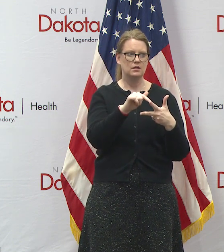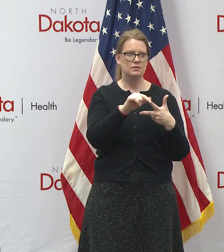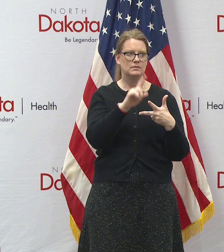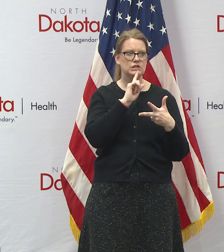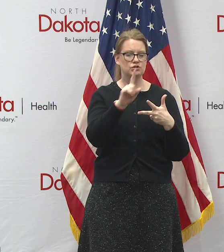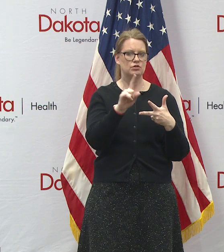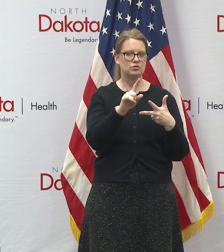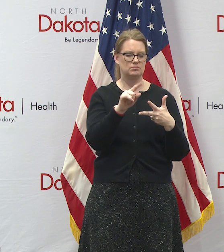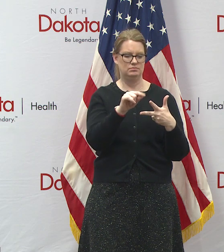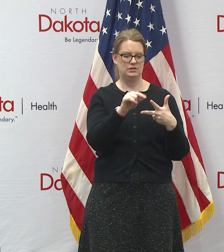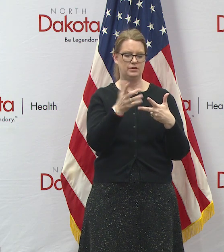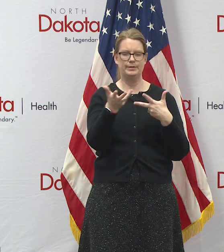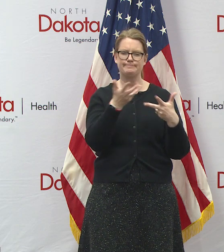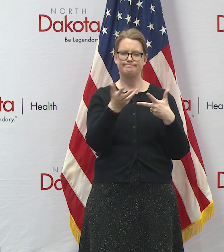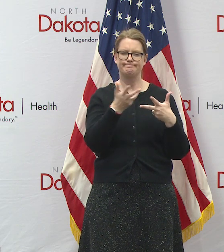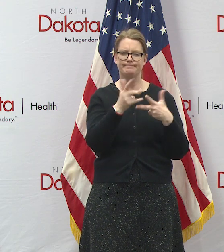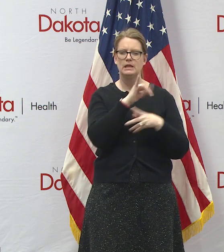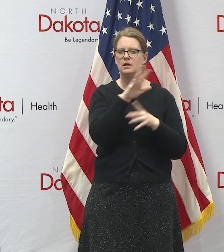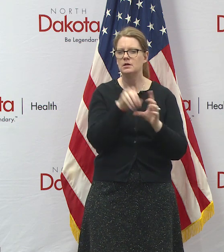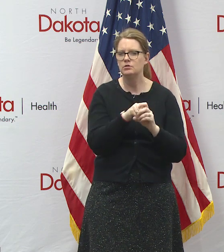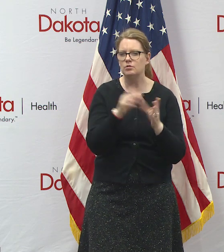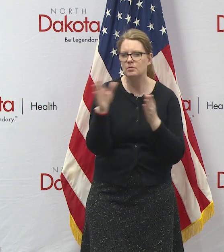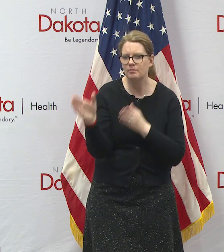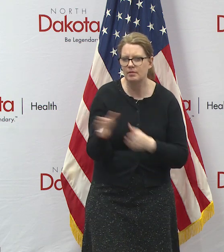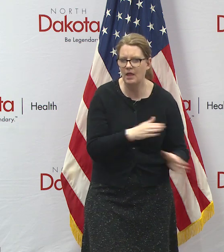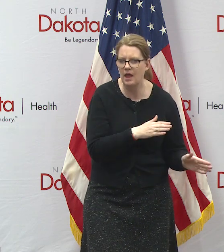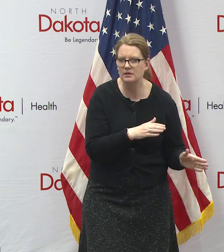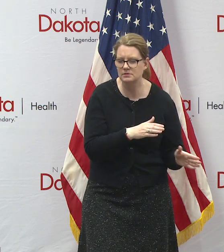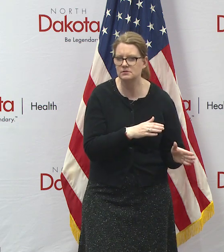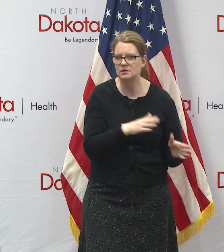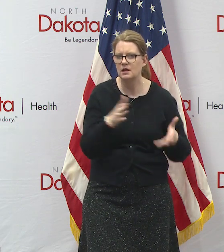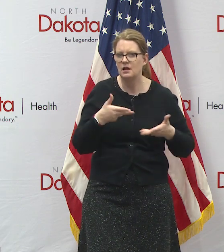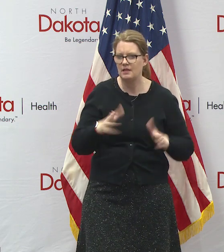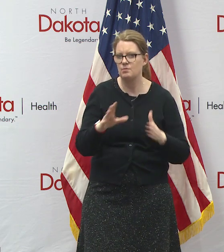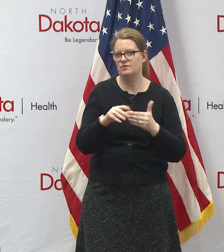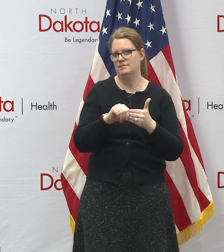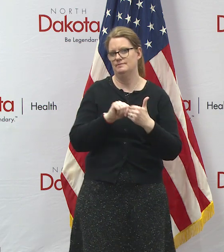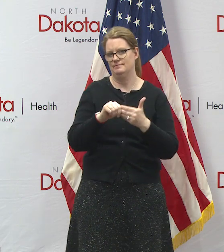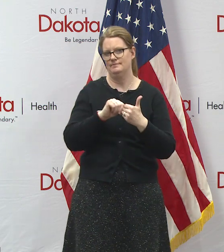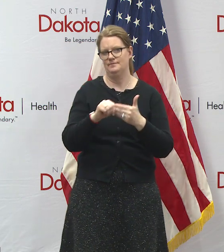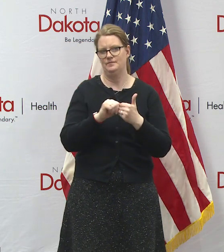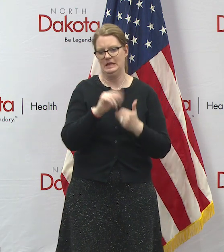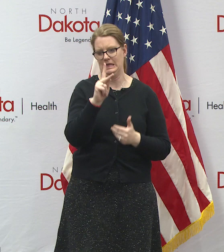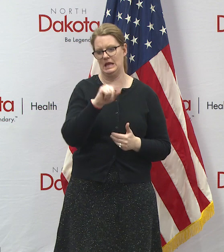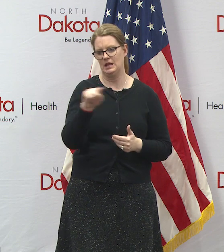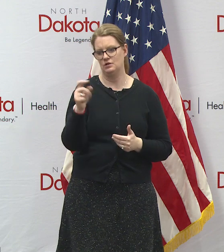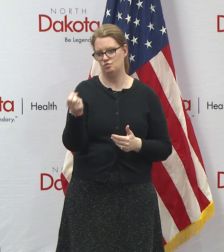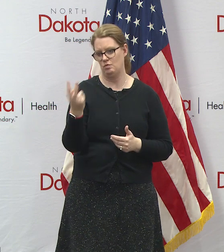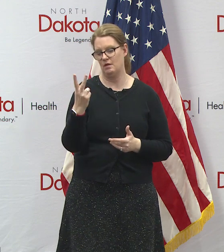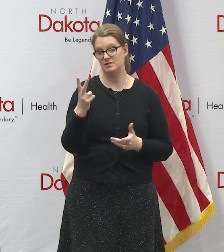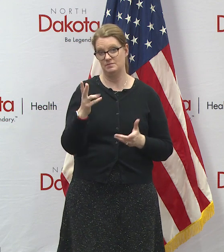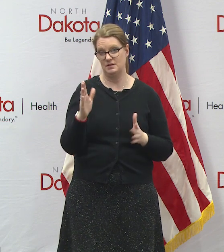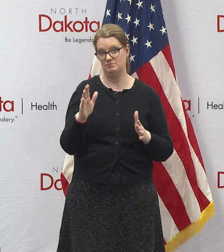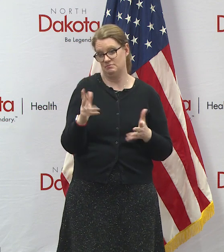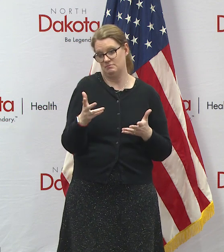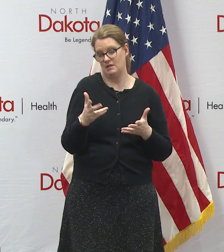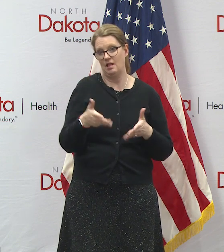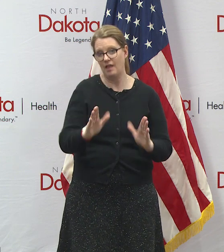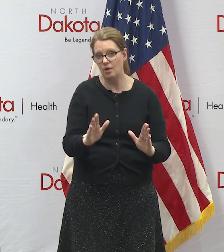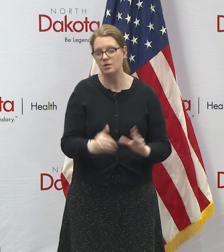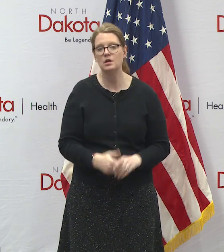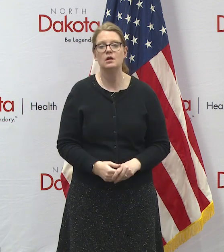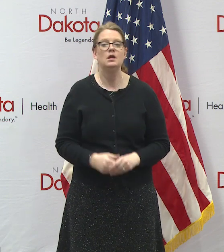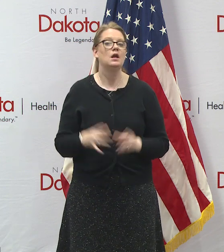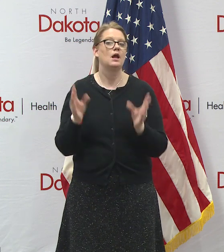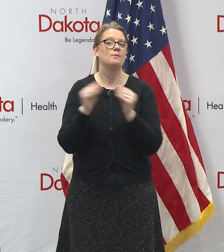that all the plans uh are incorporating the new flexibility that that that uh k-12 has been given uh and but importantly